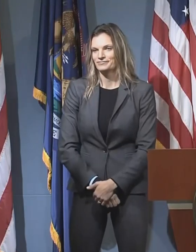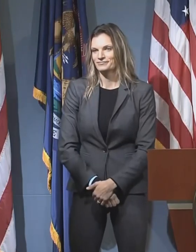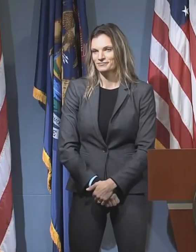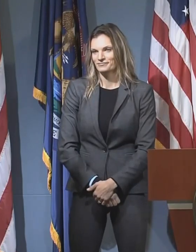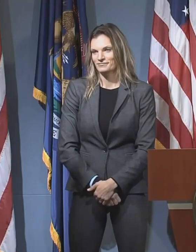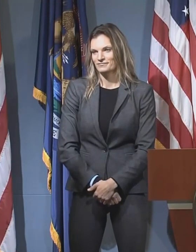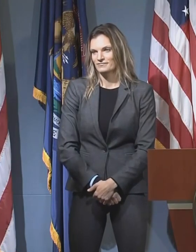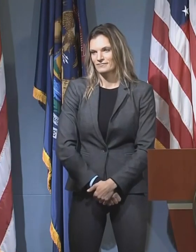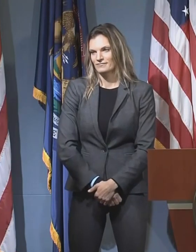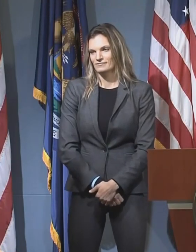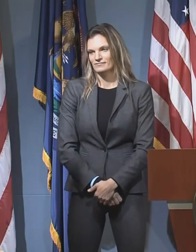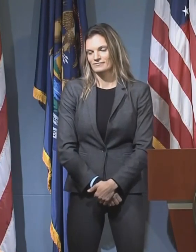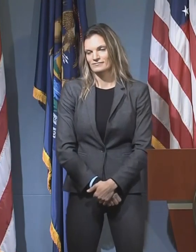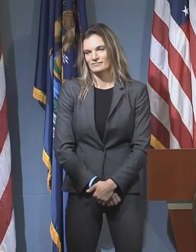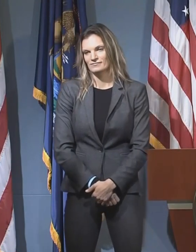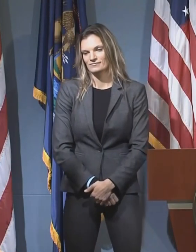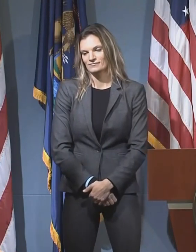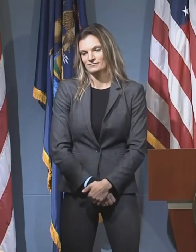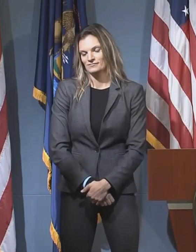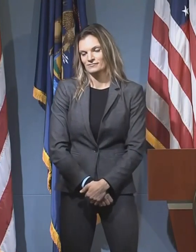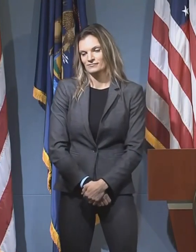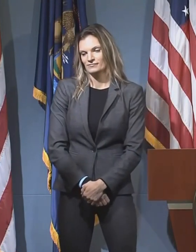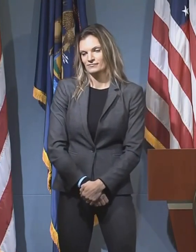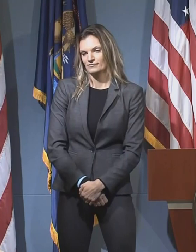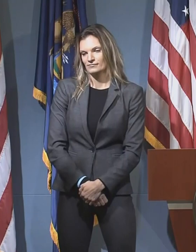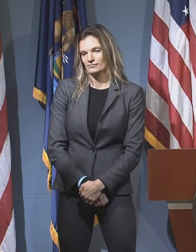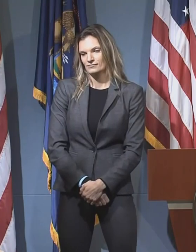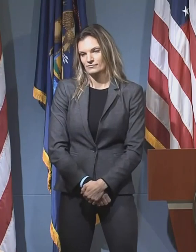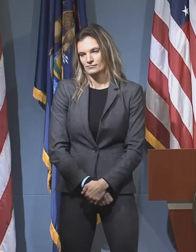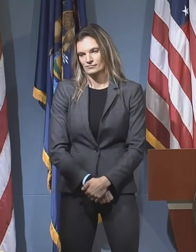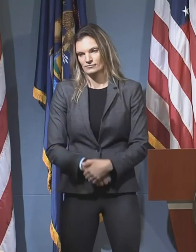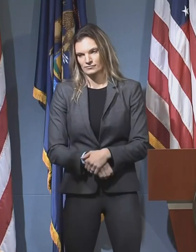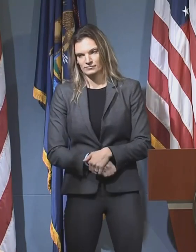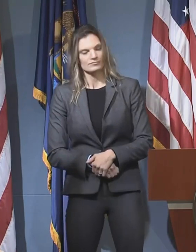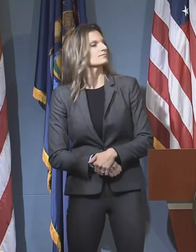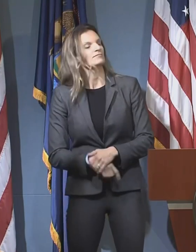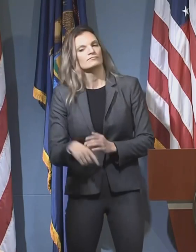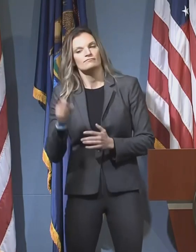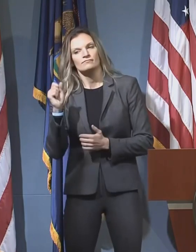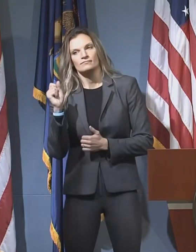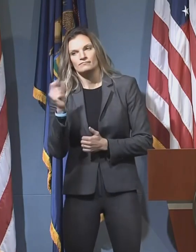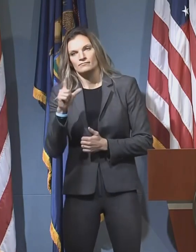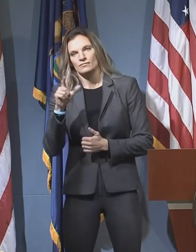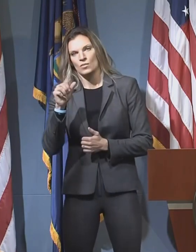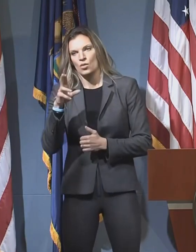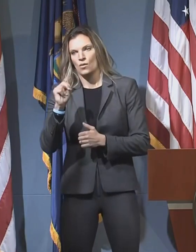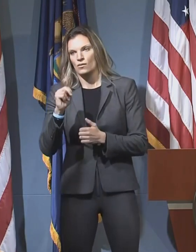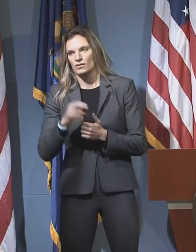Okay, we'll take a few more questions. So the next one will come from Lauren Gibbons with MLive.